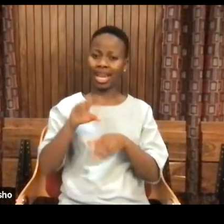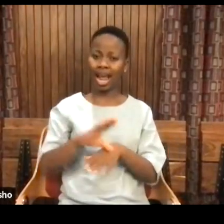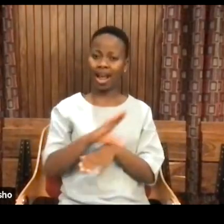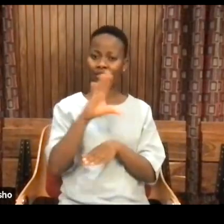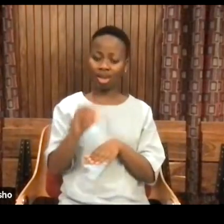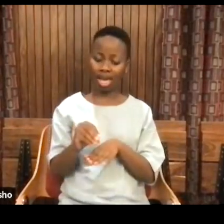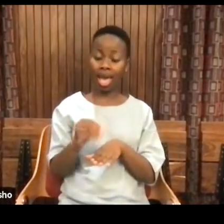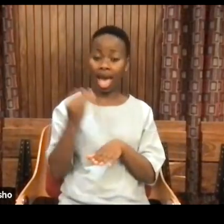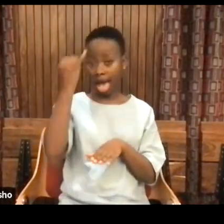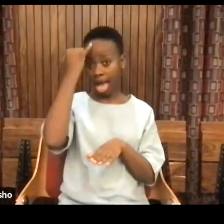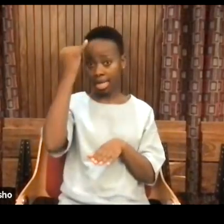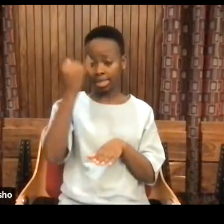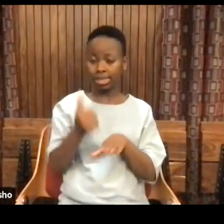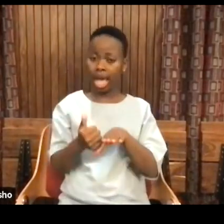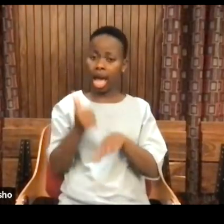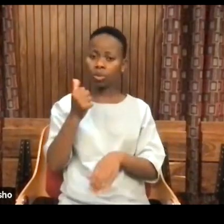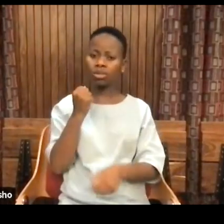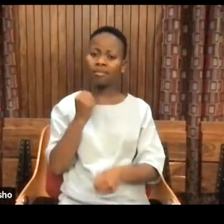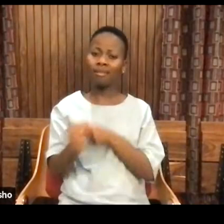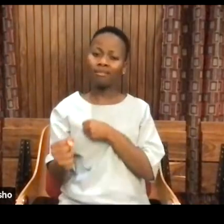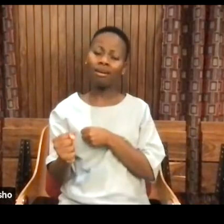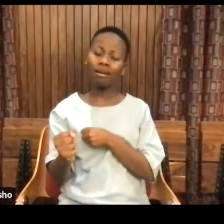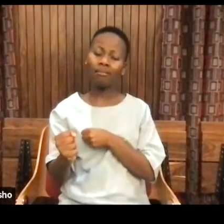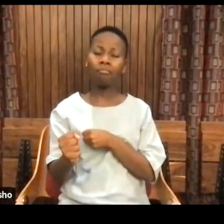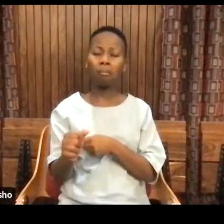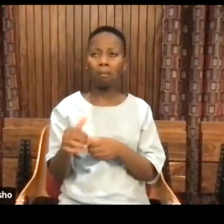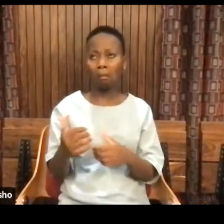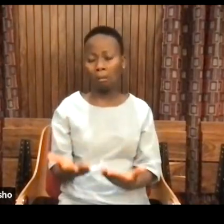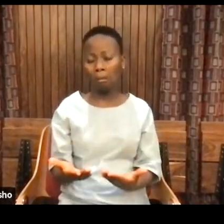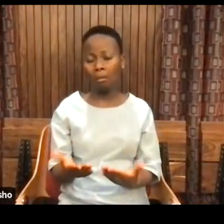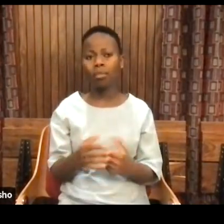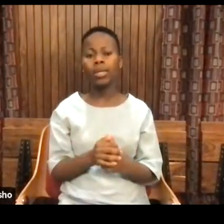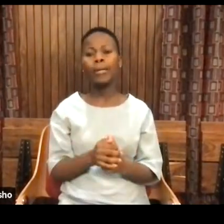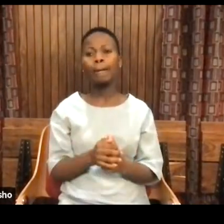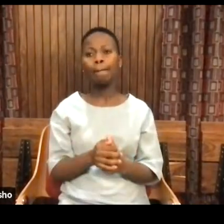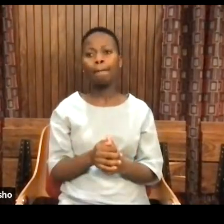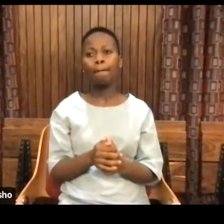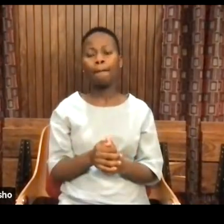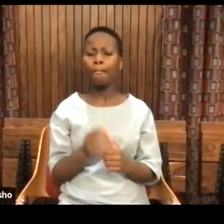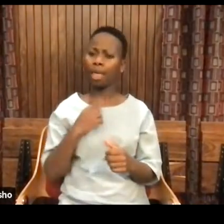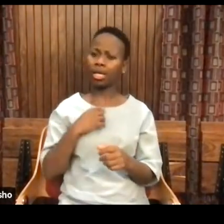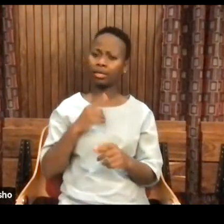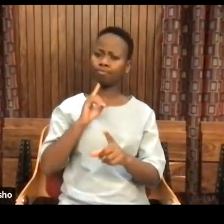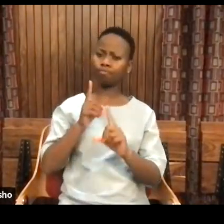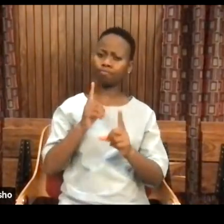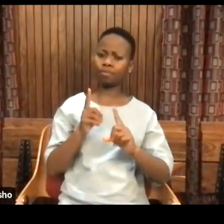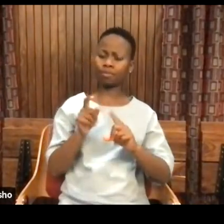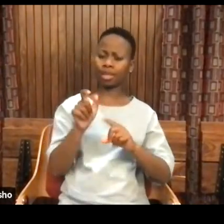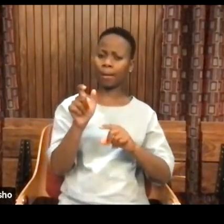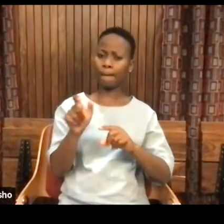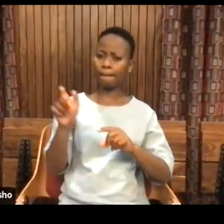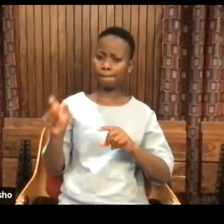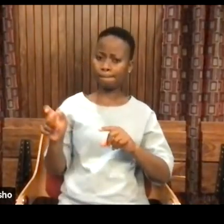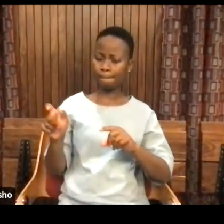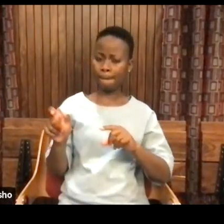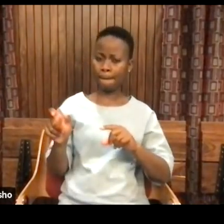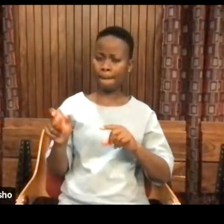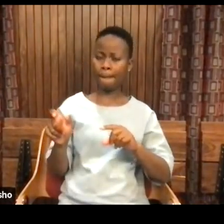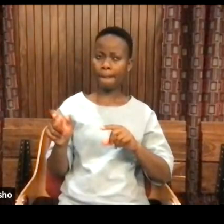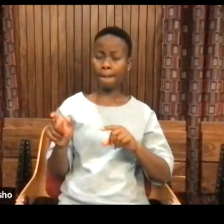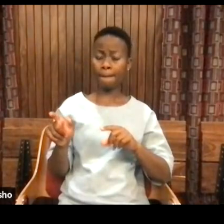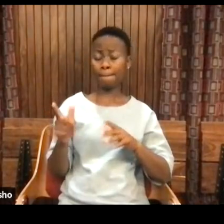However, the historical forces that led to those misrepresentations of Africa are the historical forces